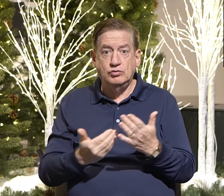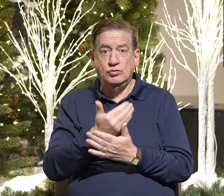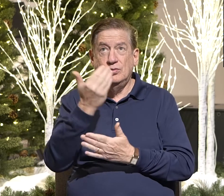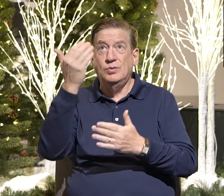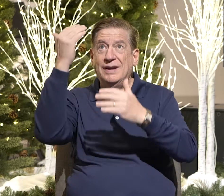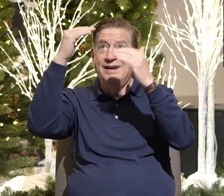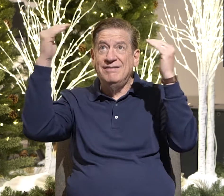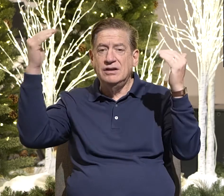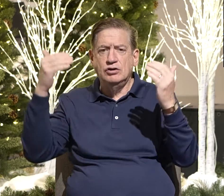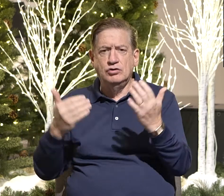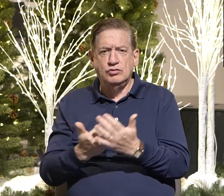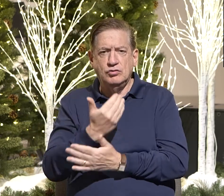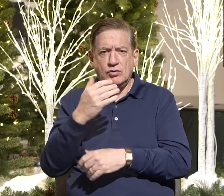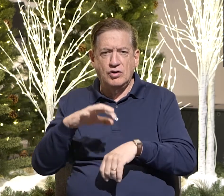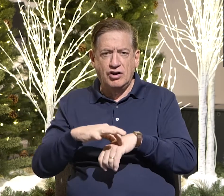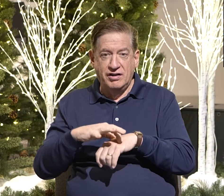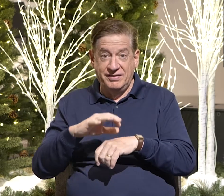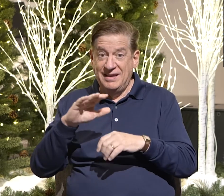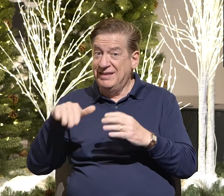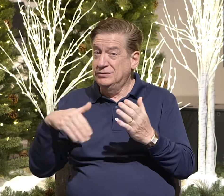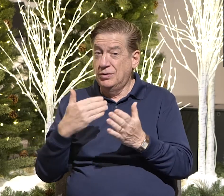earth and all that good stuff.